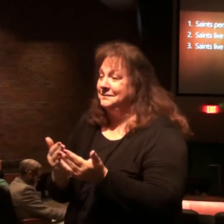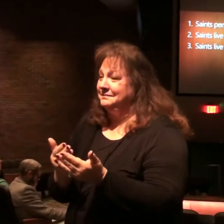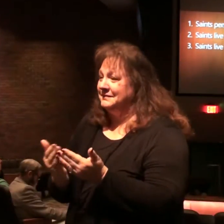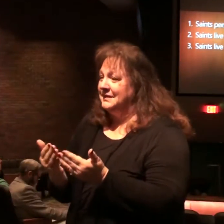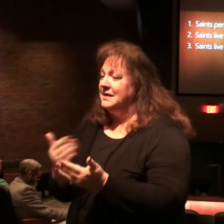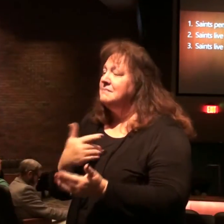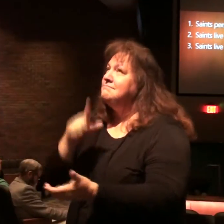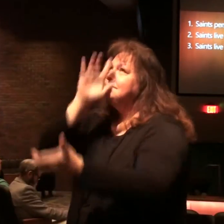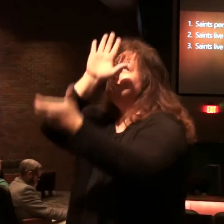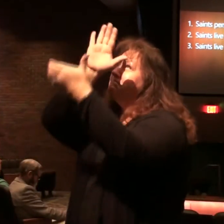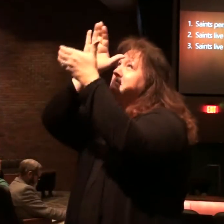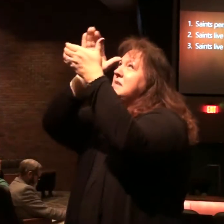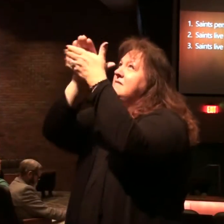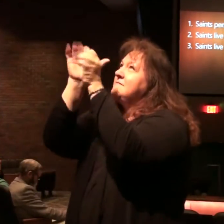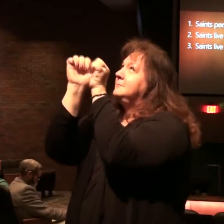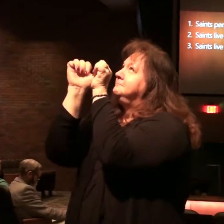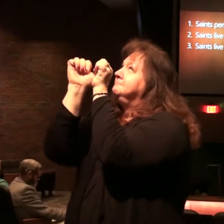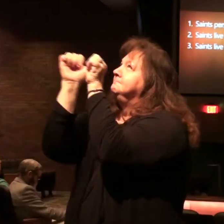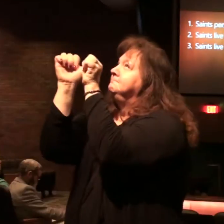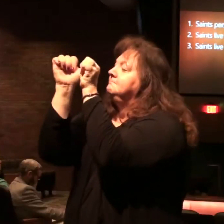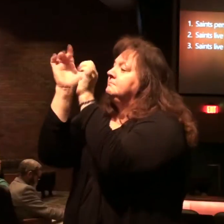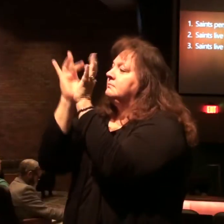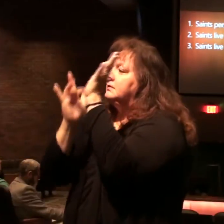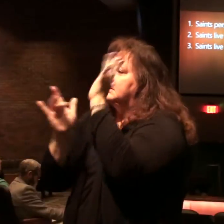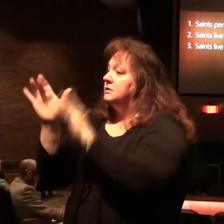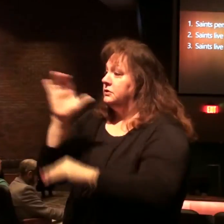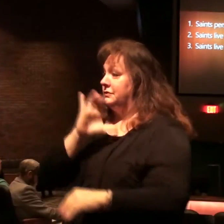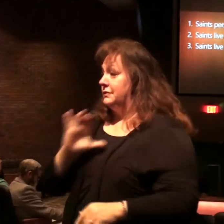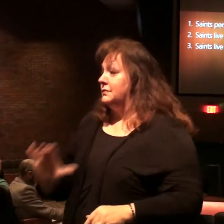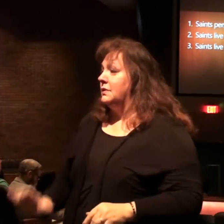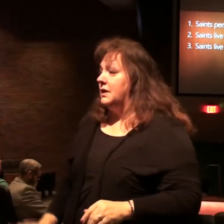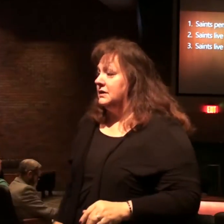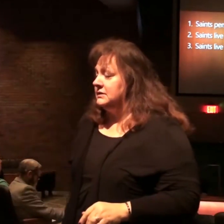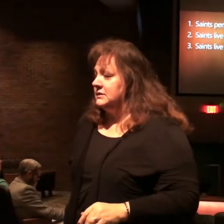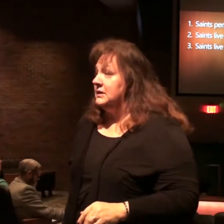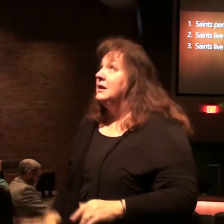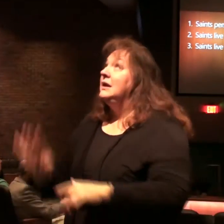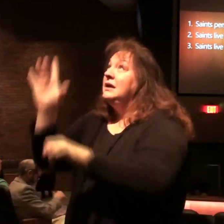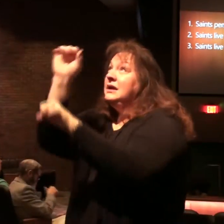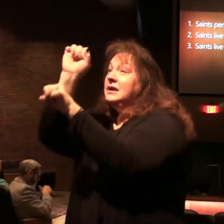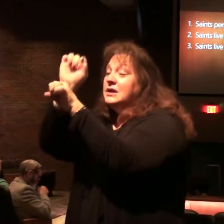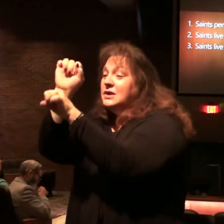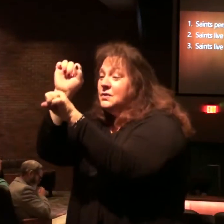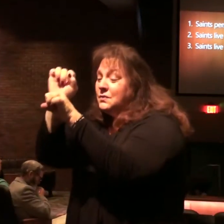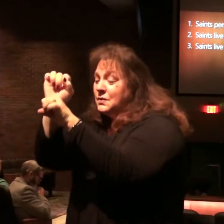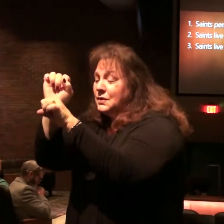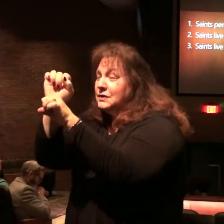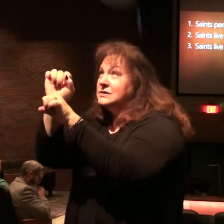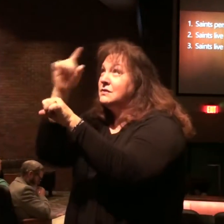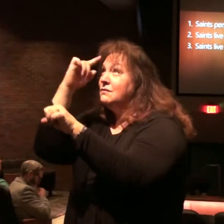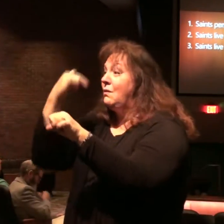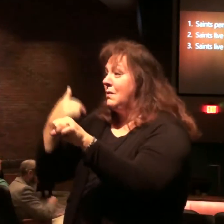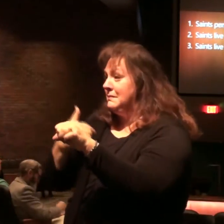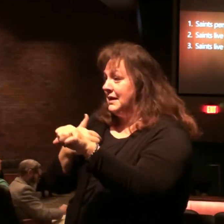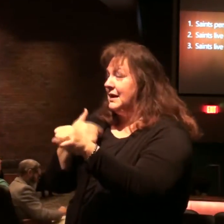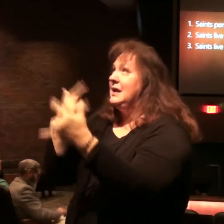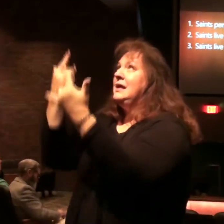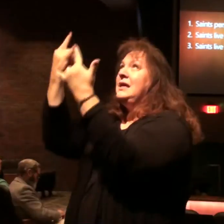Our faith is unshakable in Jesus Christ. His work on our behalf is well for us.